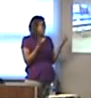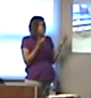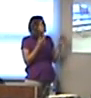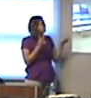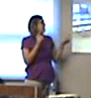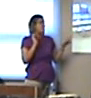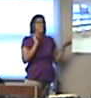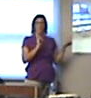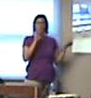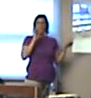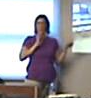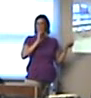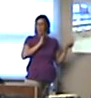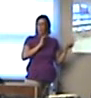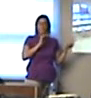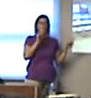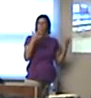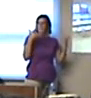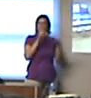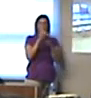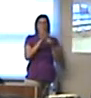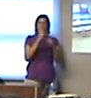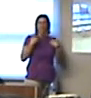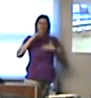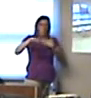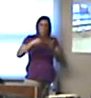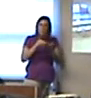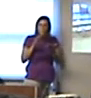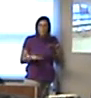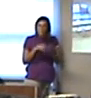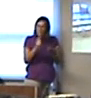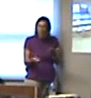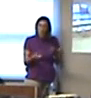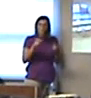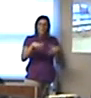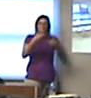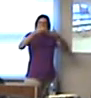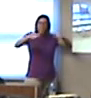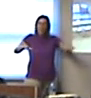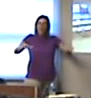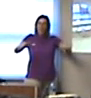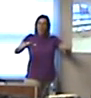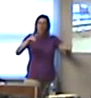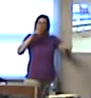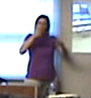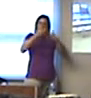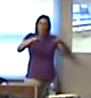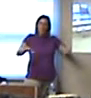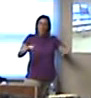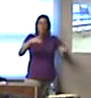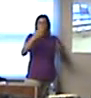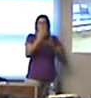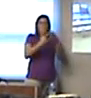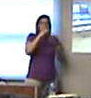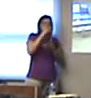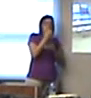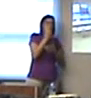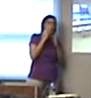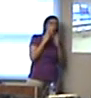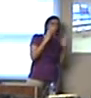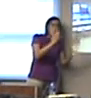That's our cafeteria. It's not large enough to hold all of our students. We have to break our lunches up. Kids are eating in the hallway.